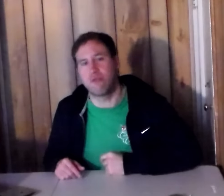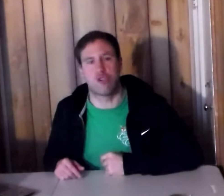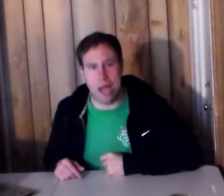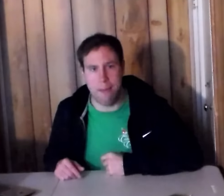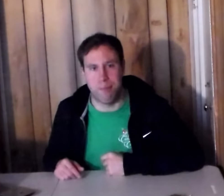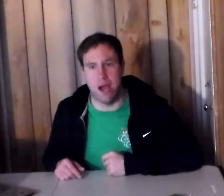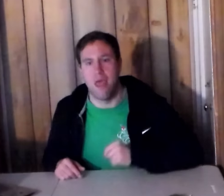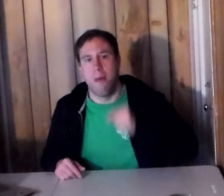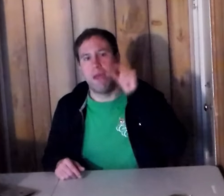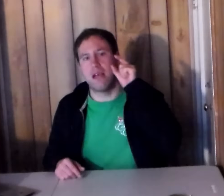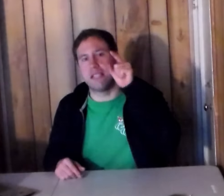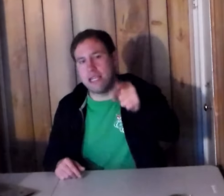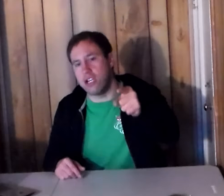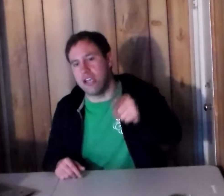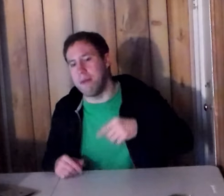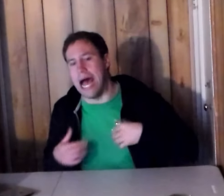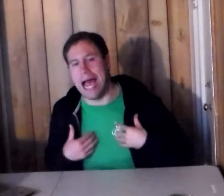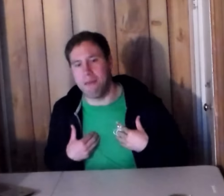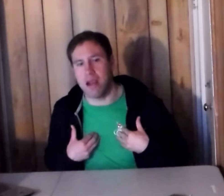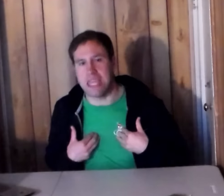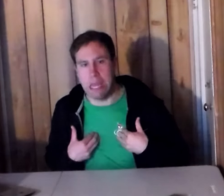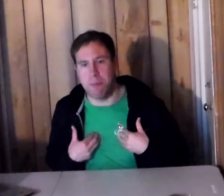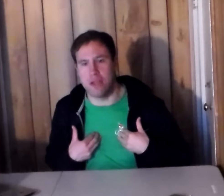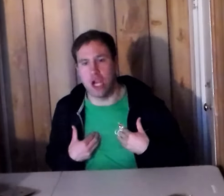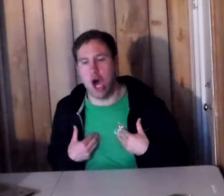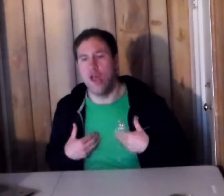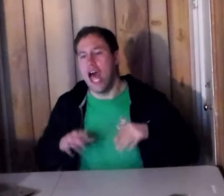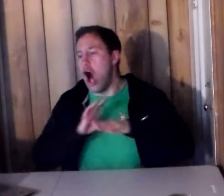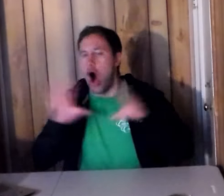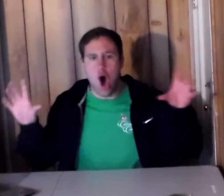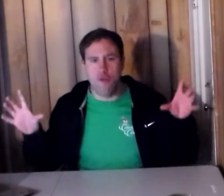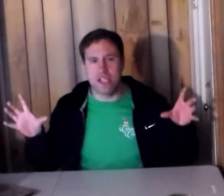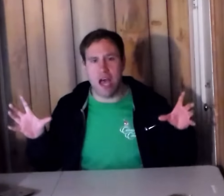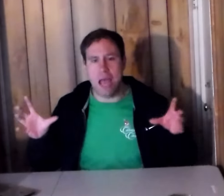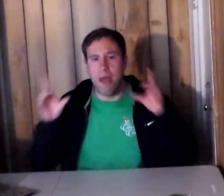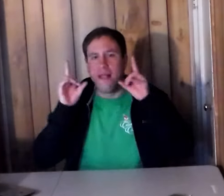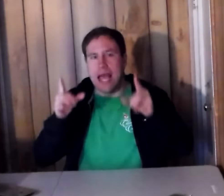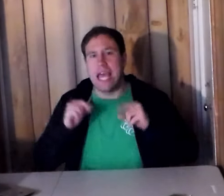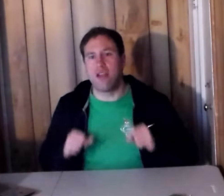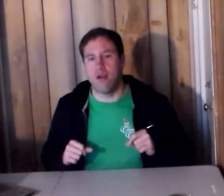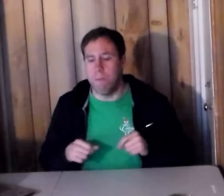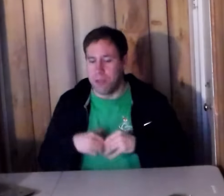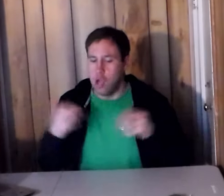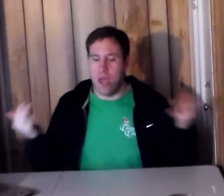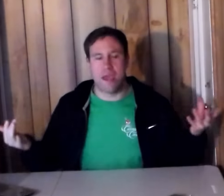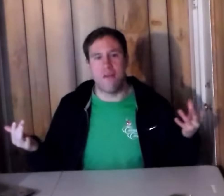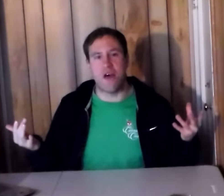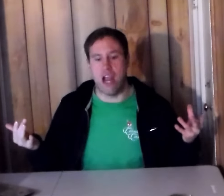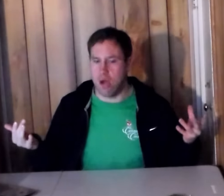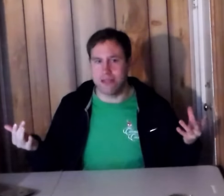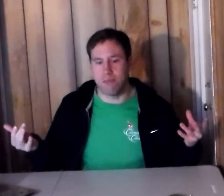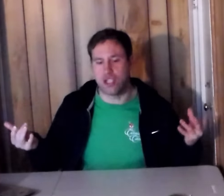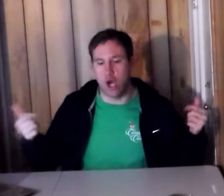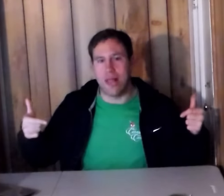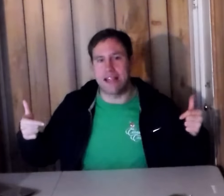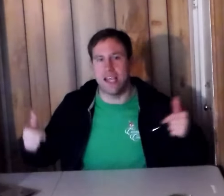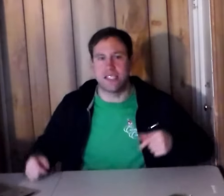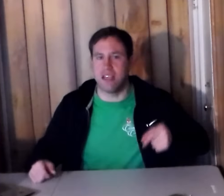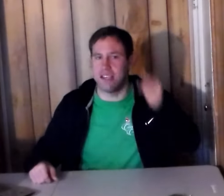subscribe button because, ladies and gentlemen, I'm here to keep you in the know all the time. Like I do, you ain't going to find an awesome show like this that